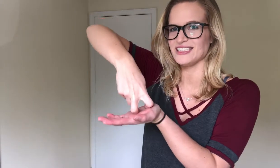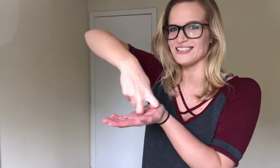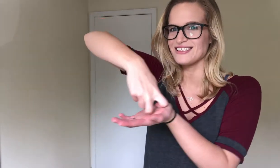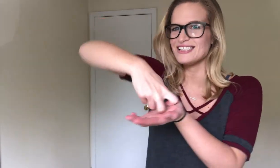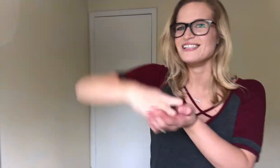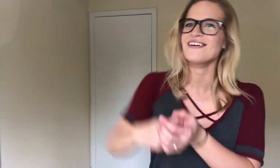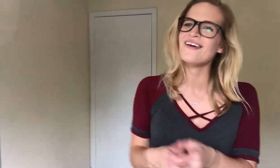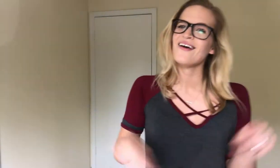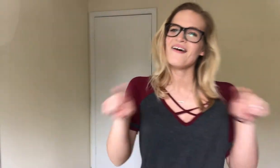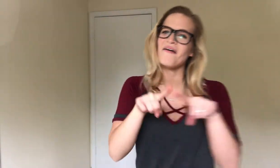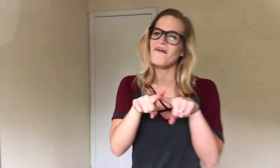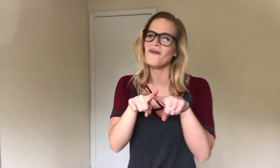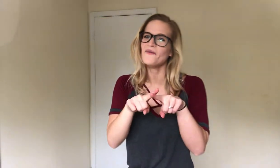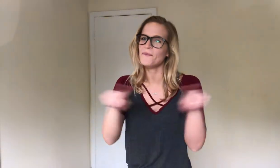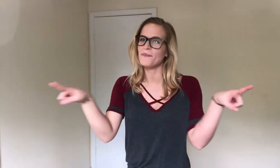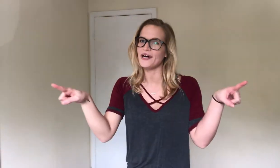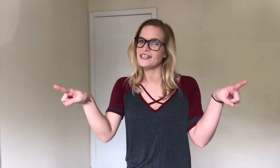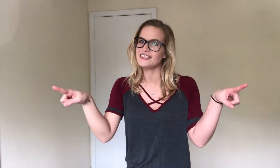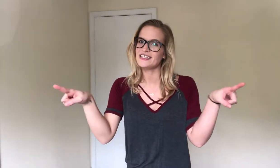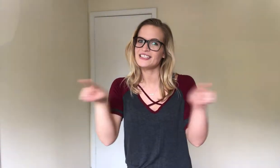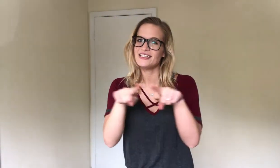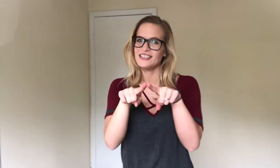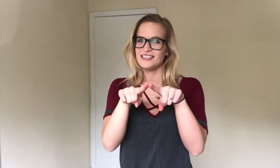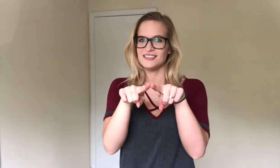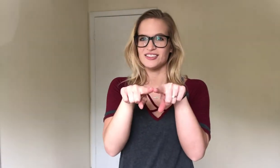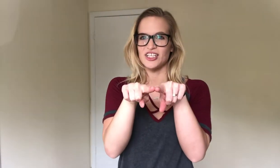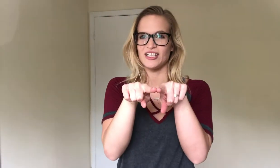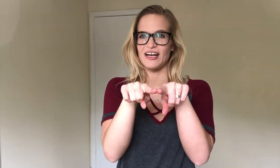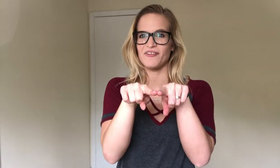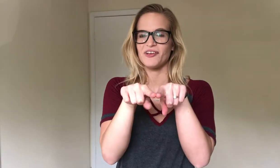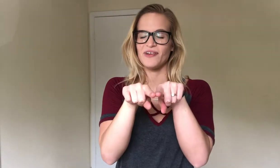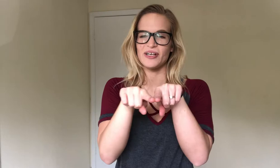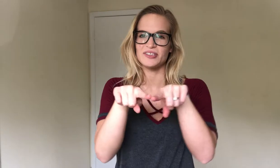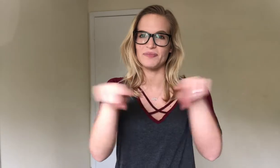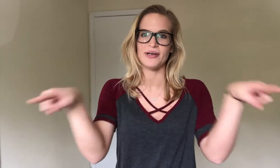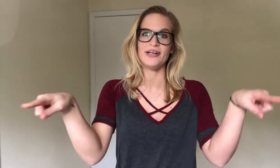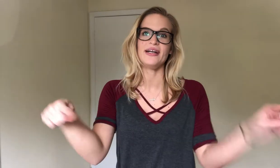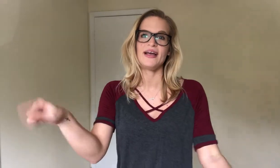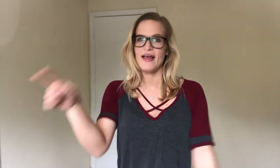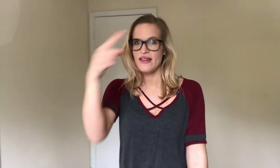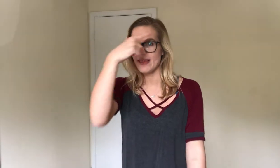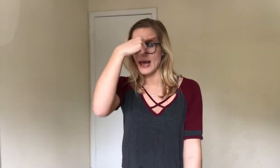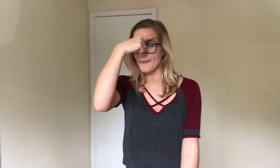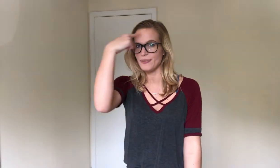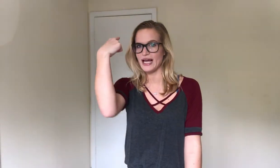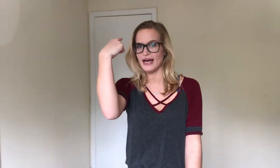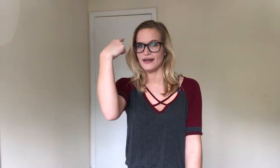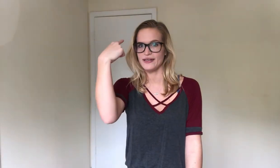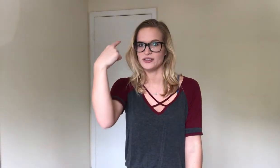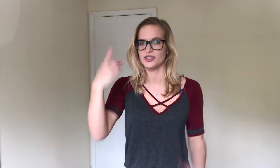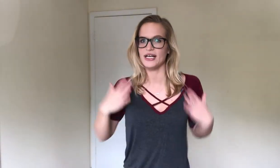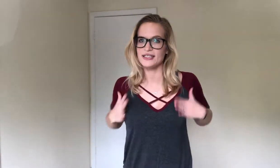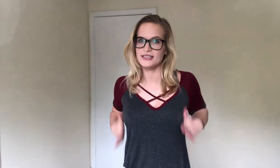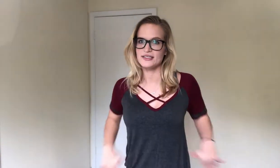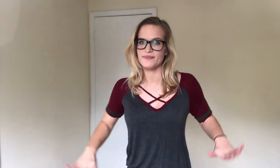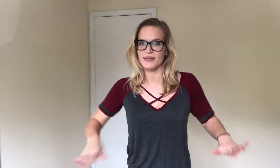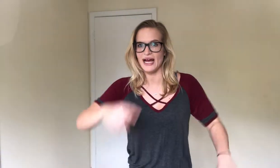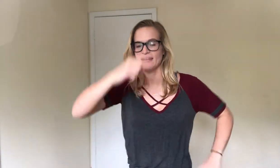knees. Oh. Butt. So draw a line with your fingers. Butt. That black dress. Black